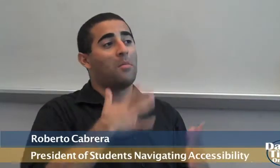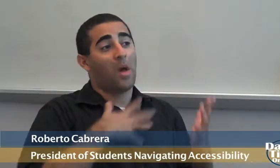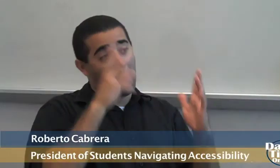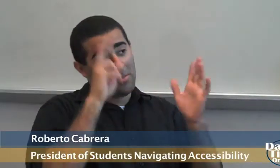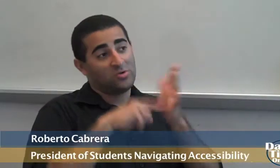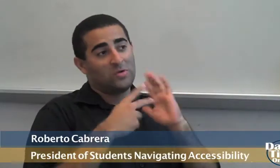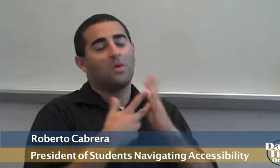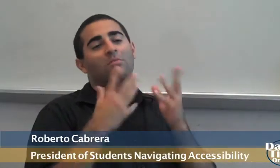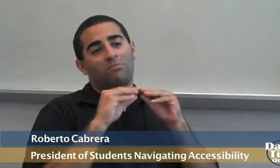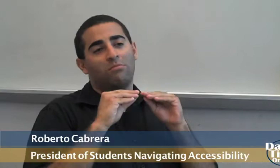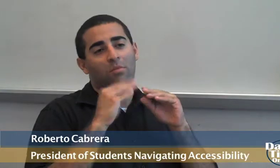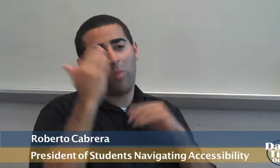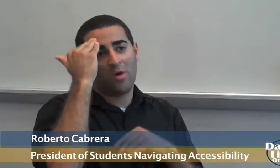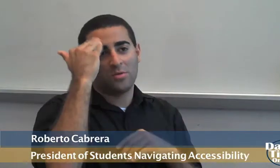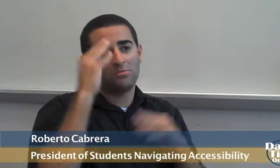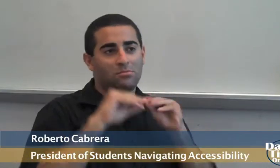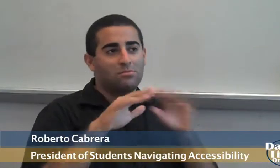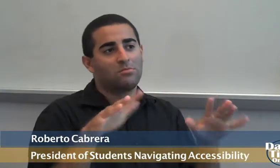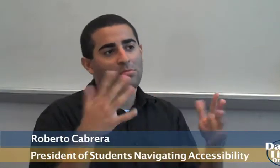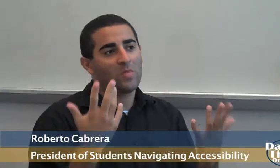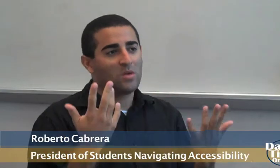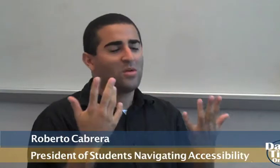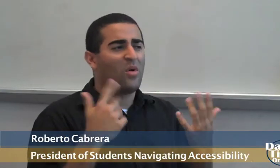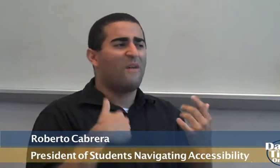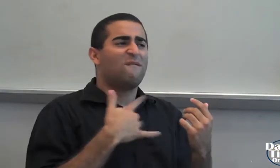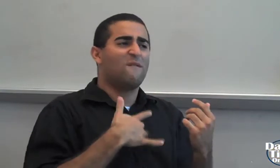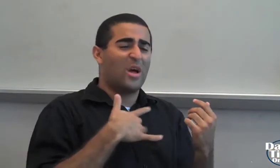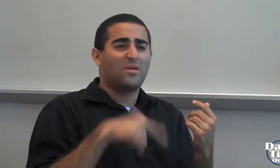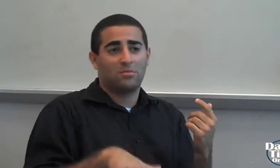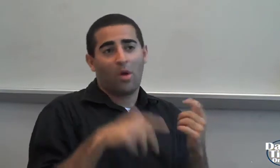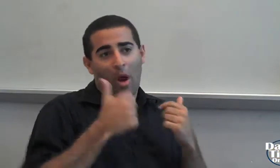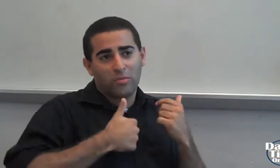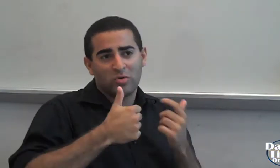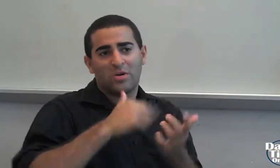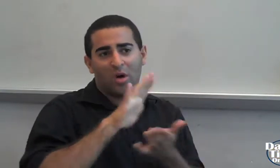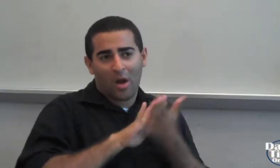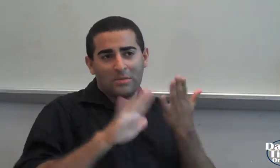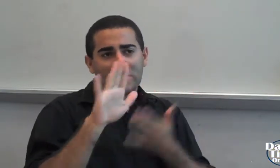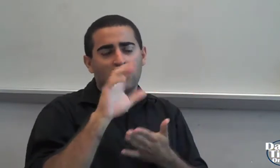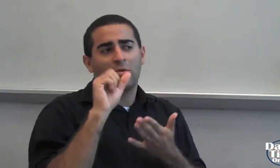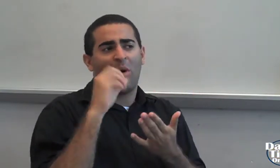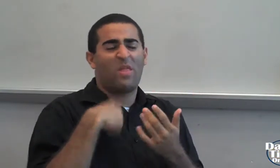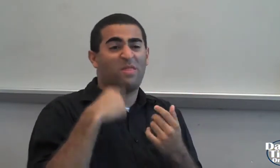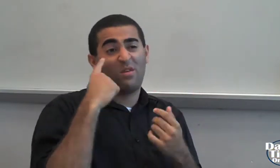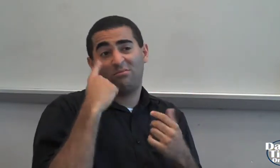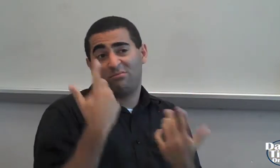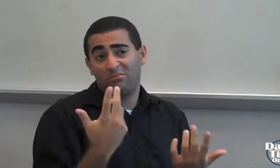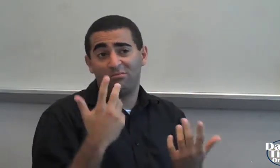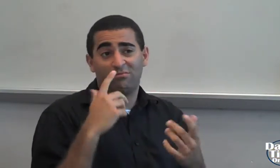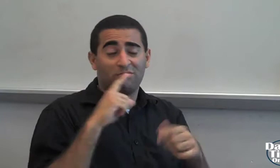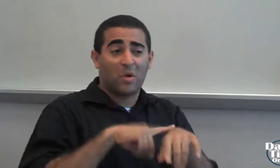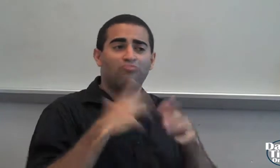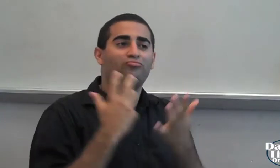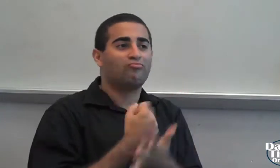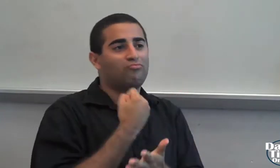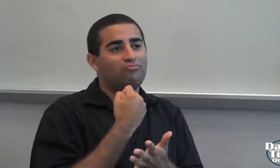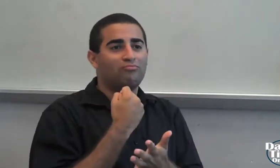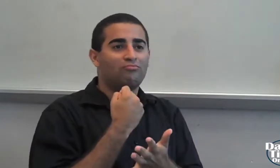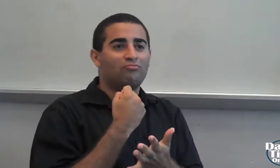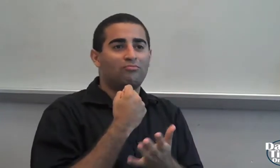Really, you know, my purpose is for awareness, to disseminate awareness for people with disabilities on the university campus